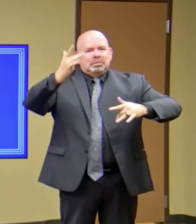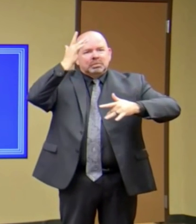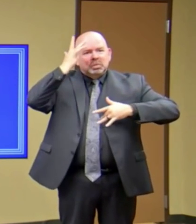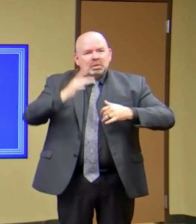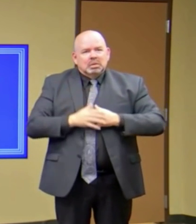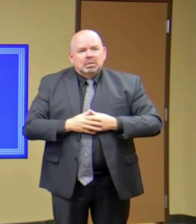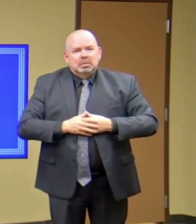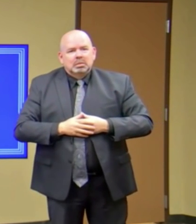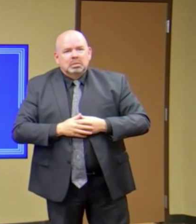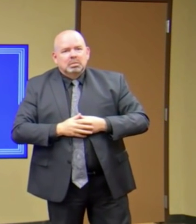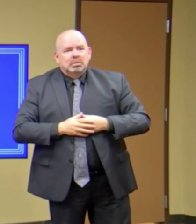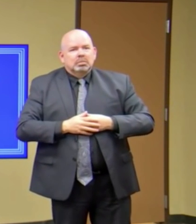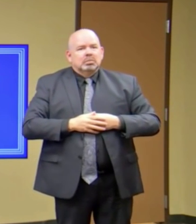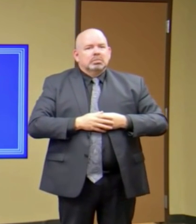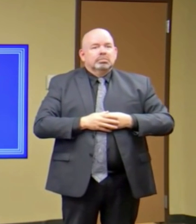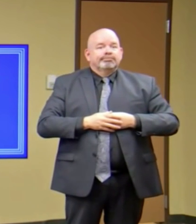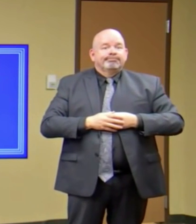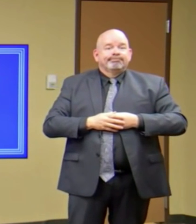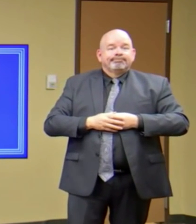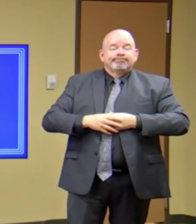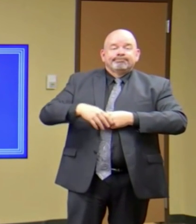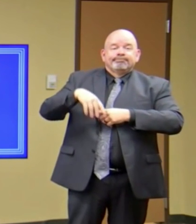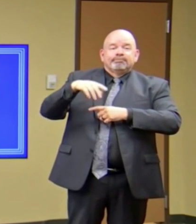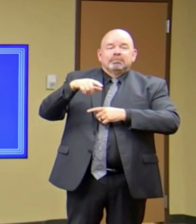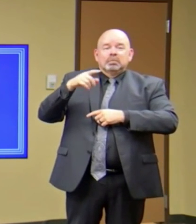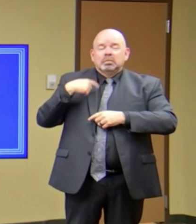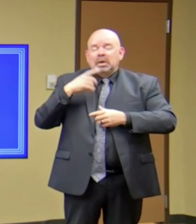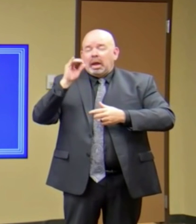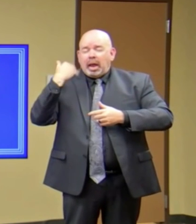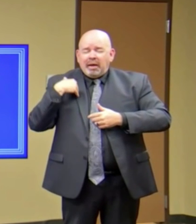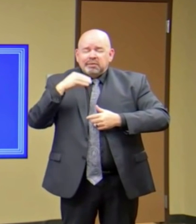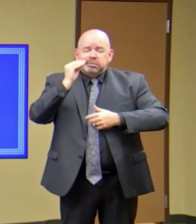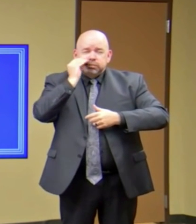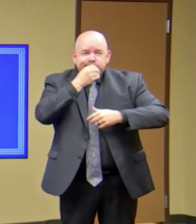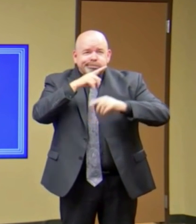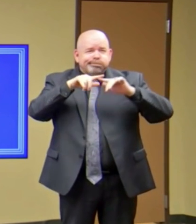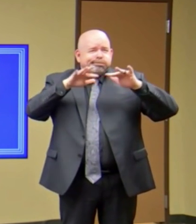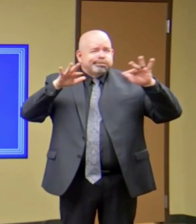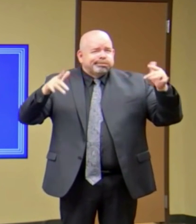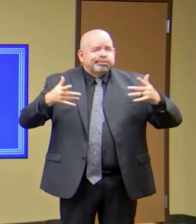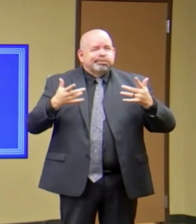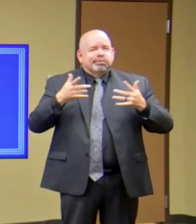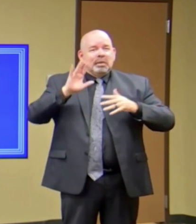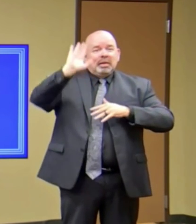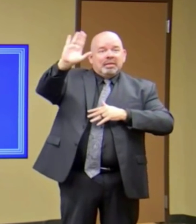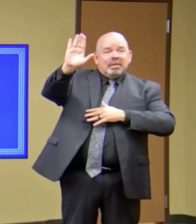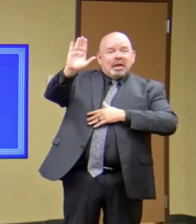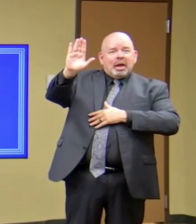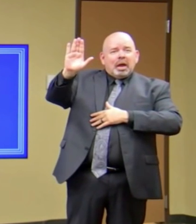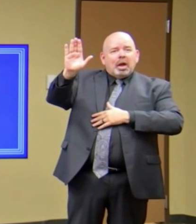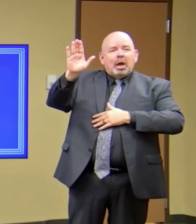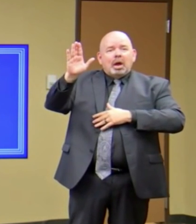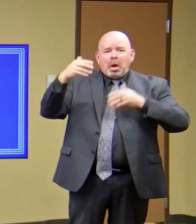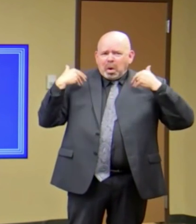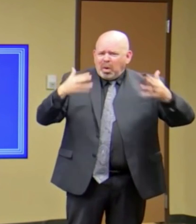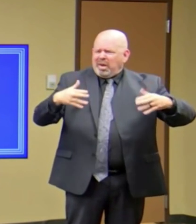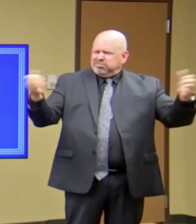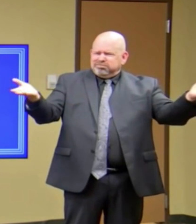diocese, most of the mainland religions all say, hey, you know what? We're going to follow the CDC guidance,